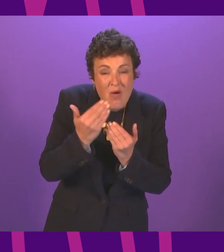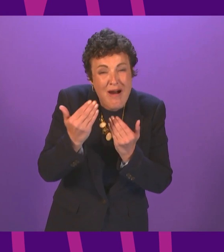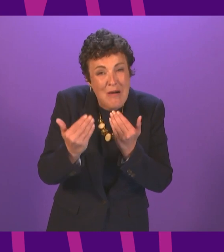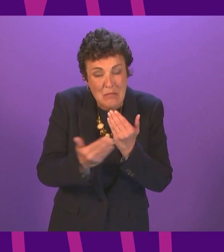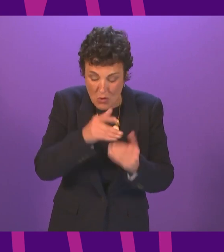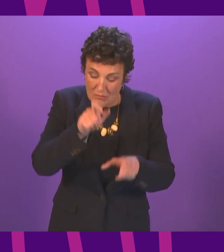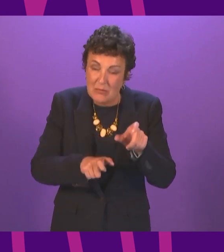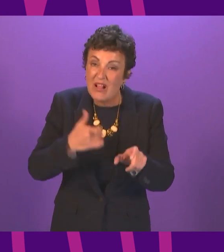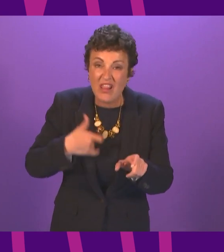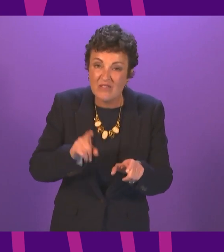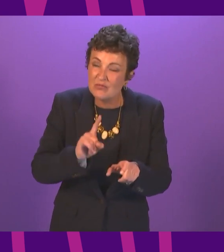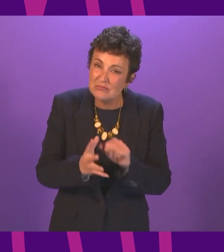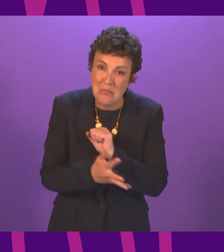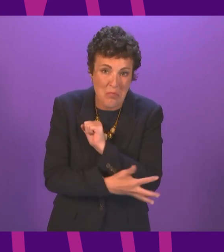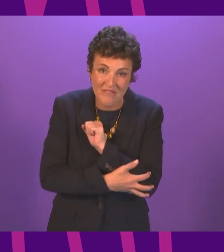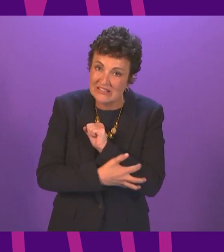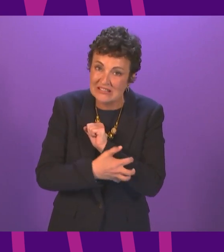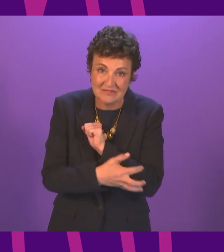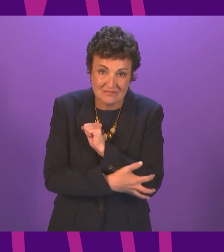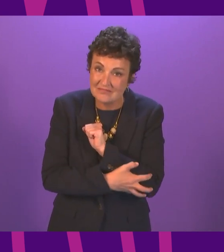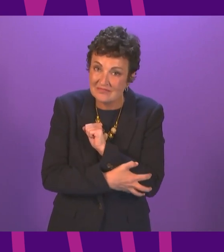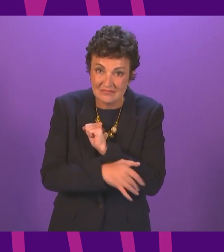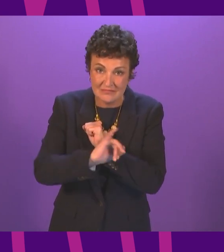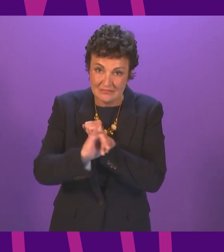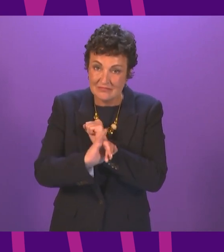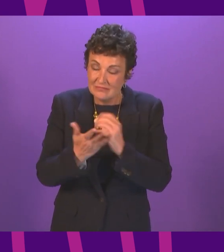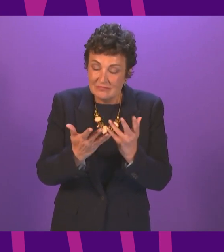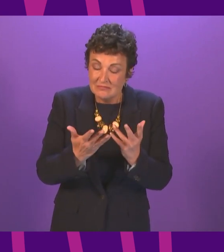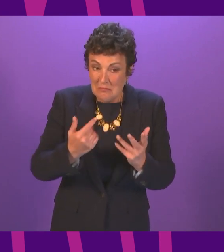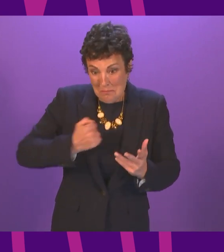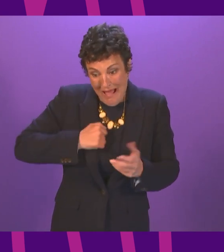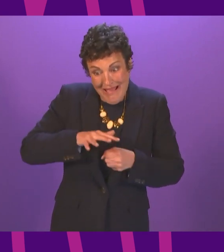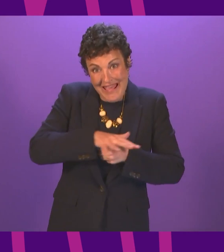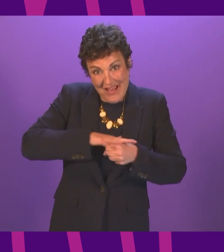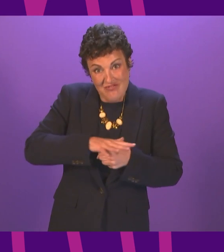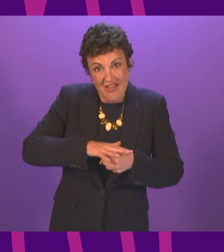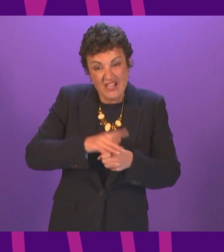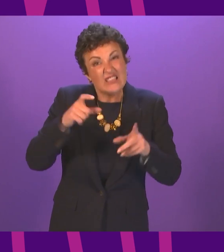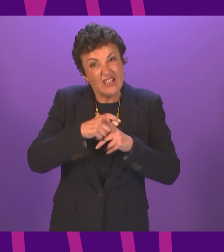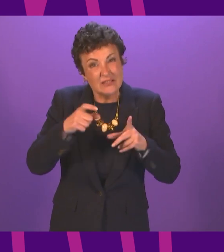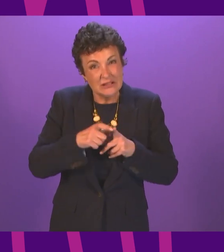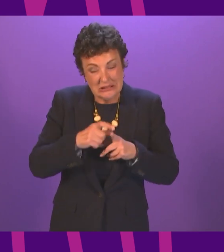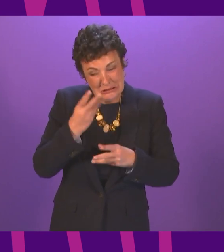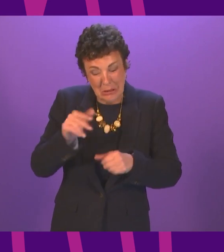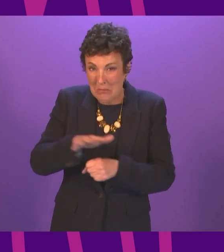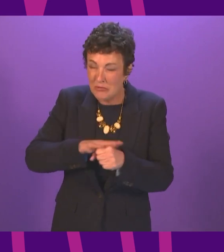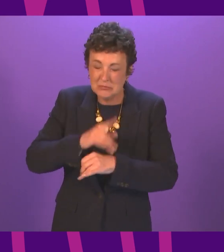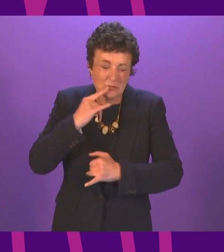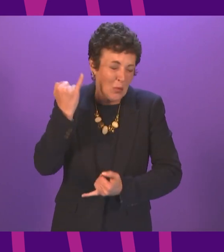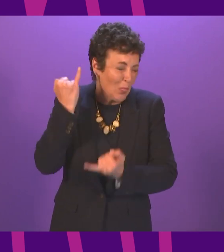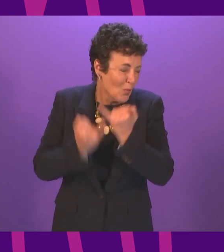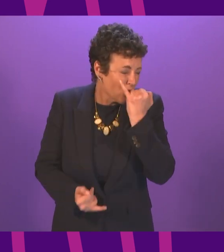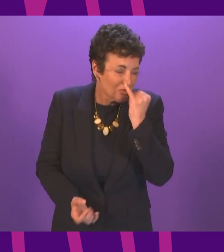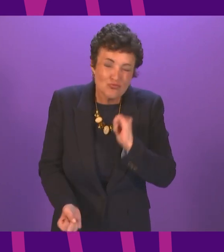poverty our most impoverished communities like parts of my city of Dundee are beset by the worst